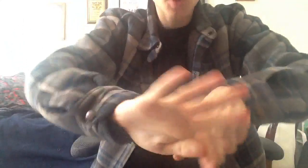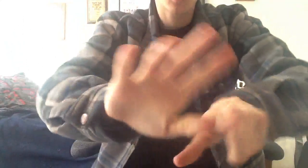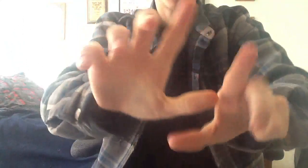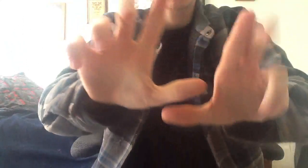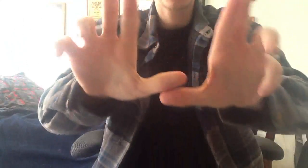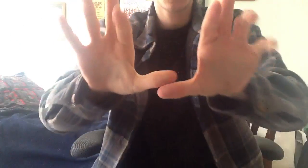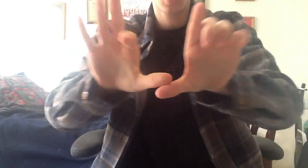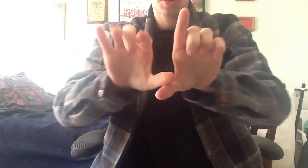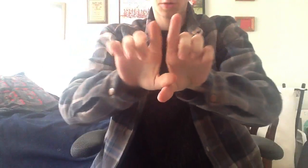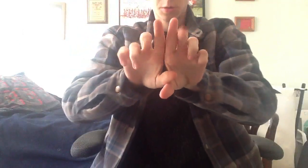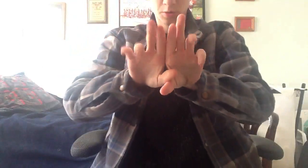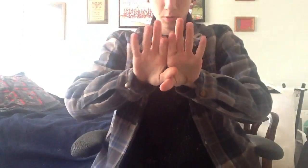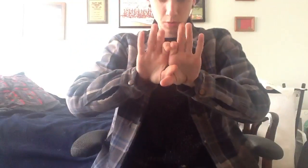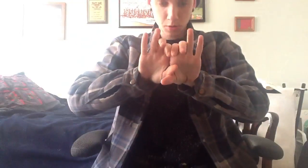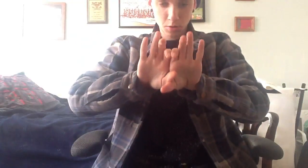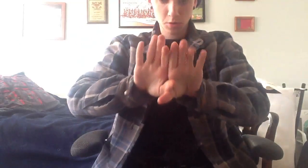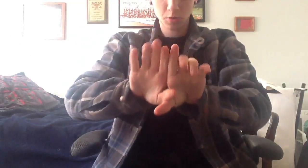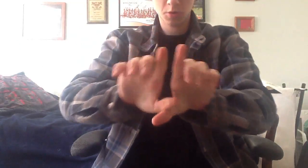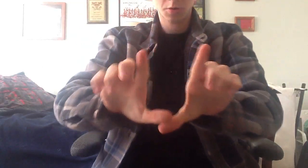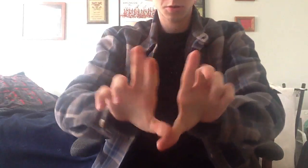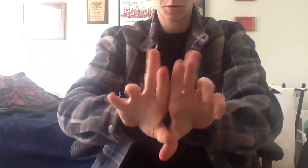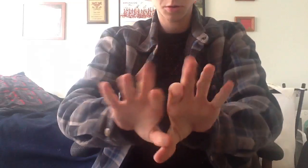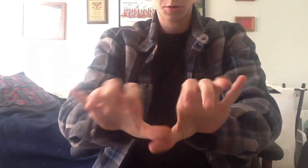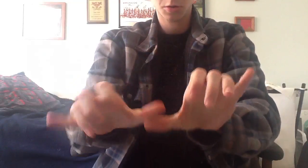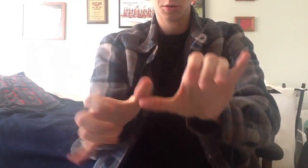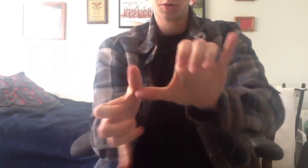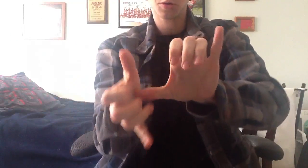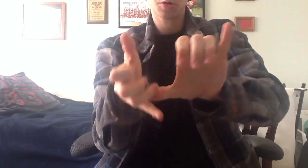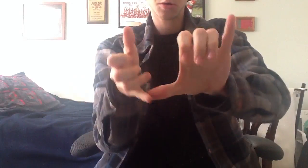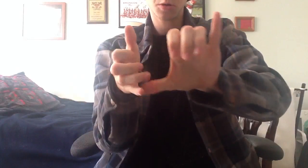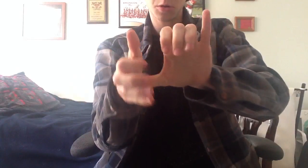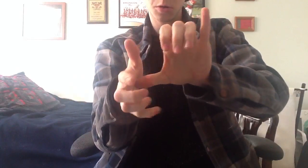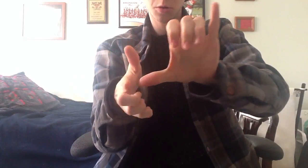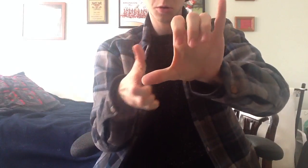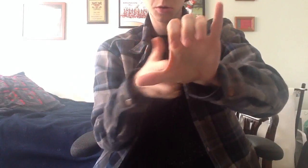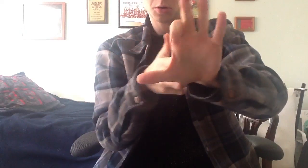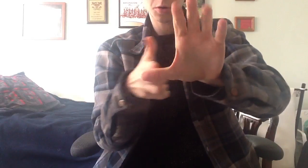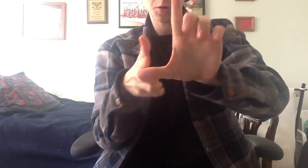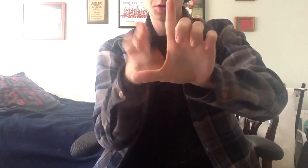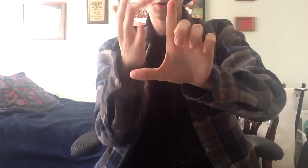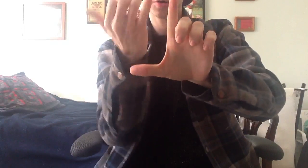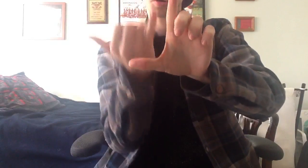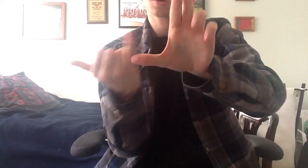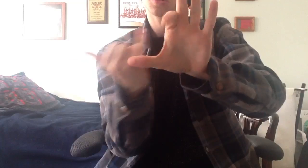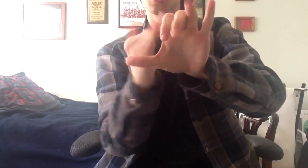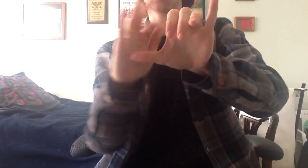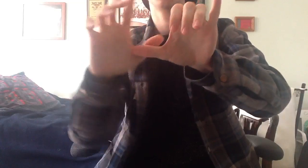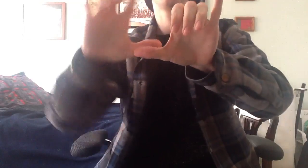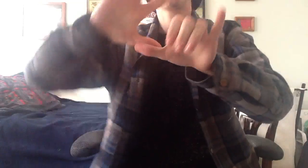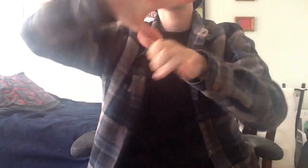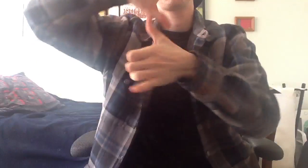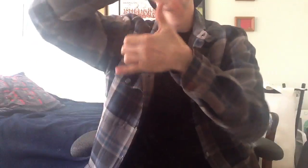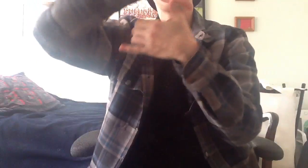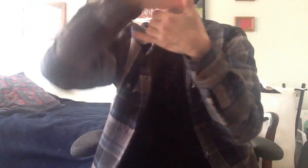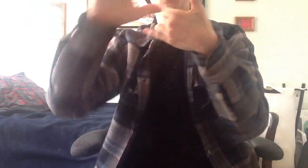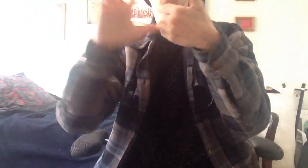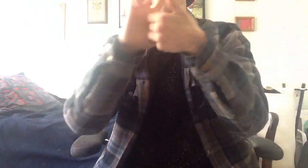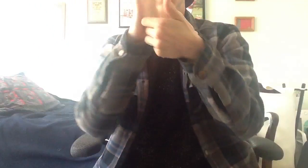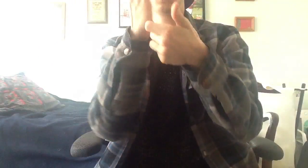Ali I compare to the rappers, but my song's greater Just compare me to dope dealers and bar players Cause I'm a dope